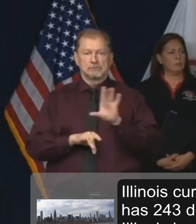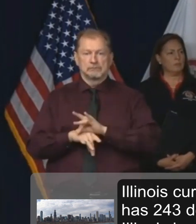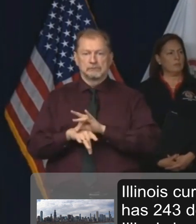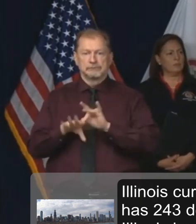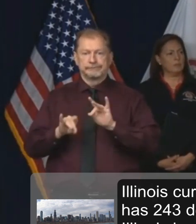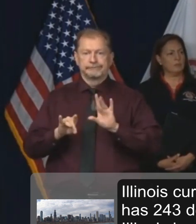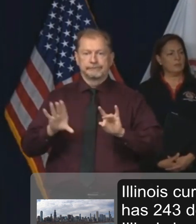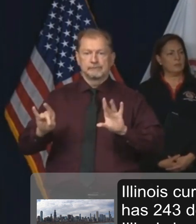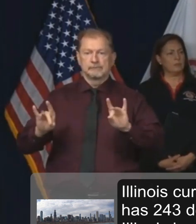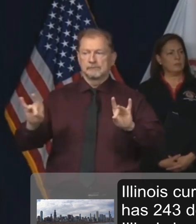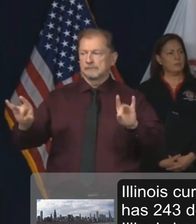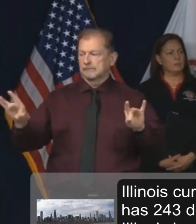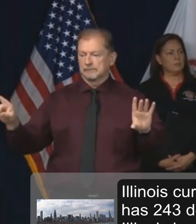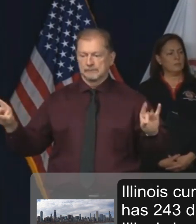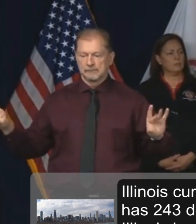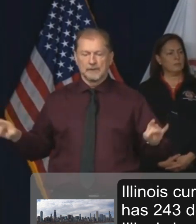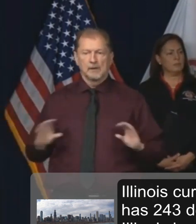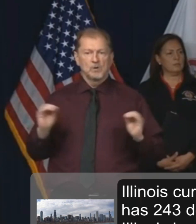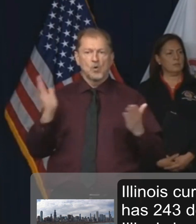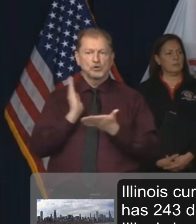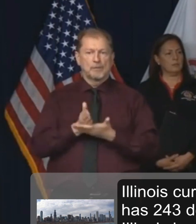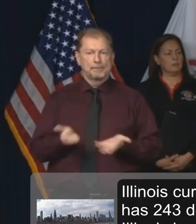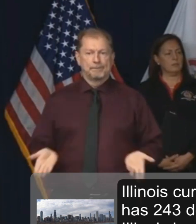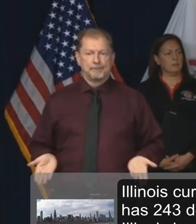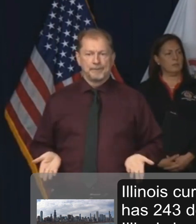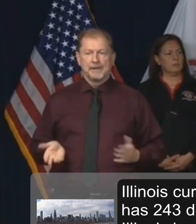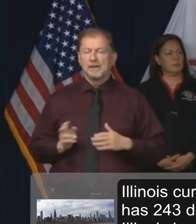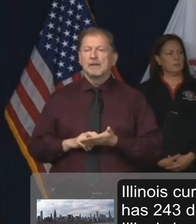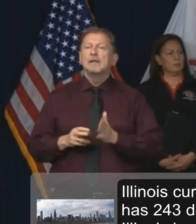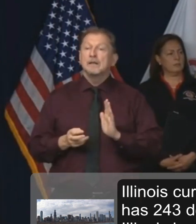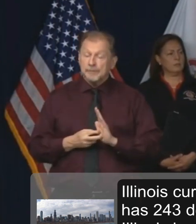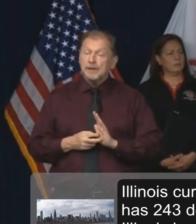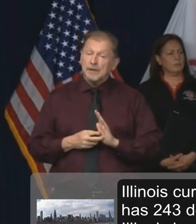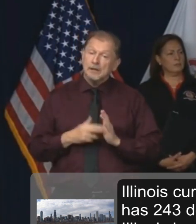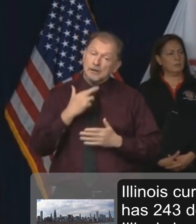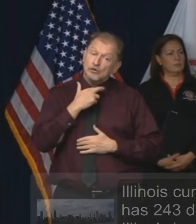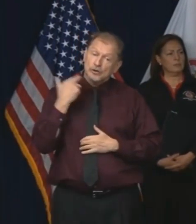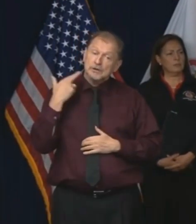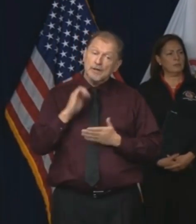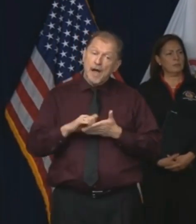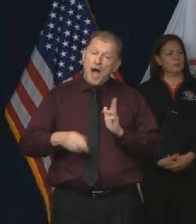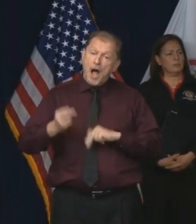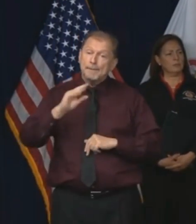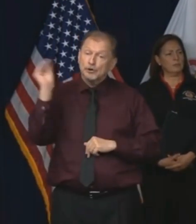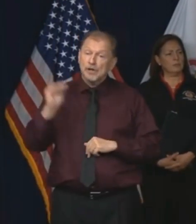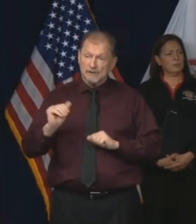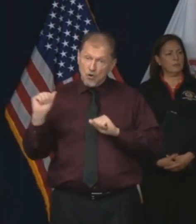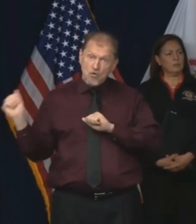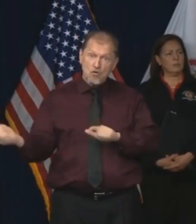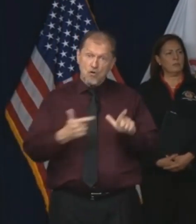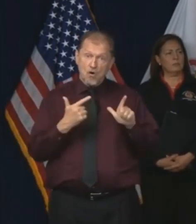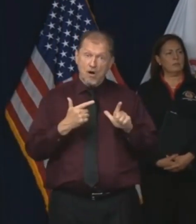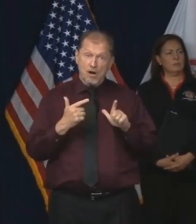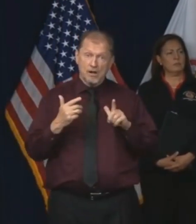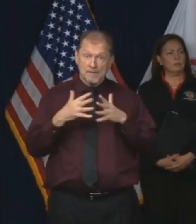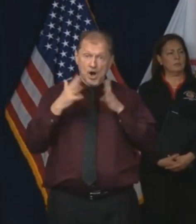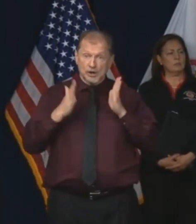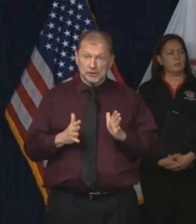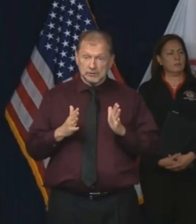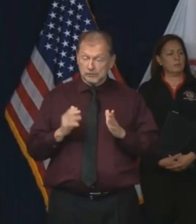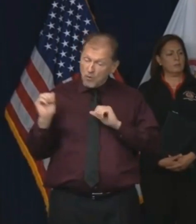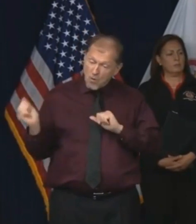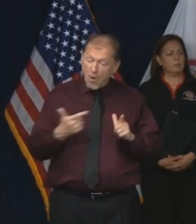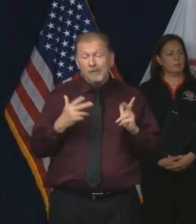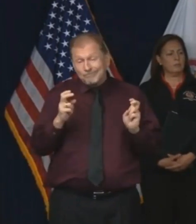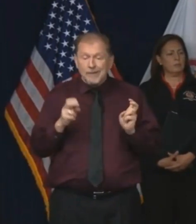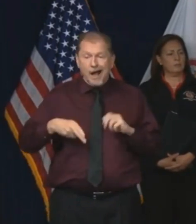And so we certainly run the danger that the, you know, that the vast majority of Americans may end up getting this. And I